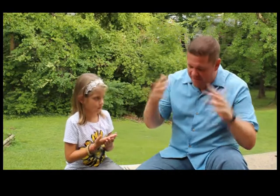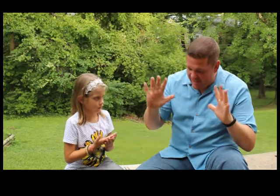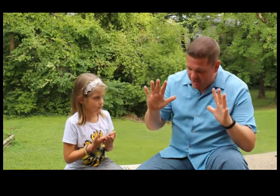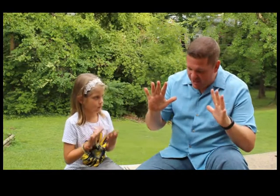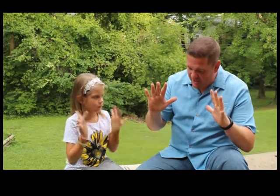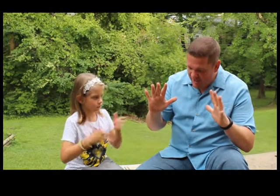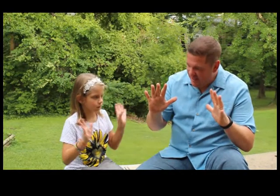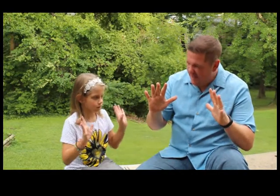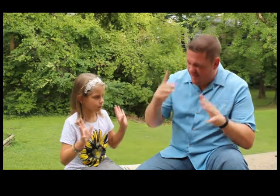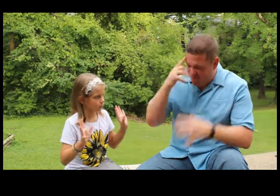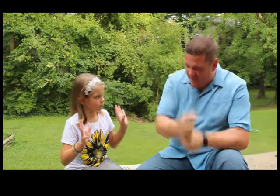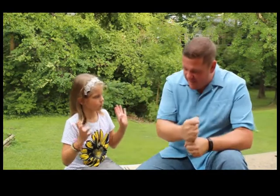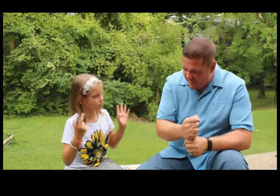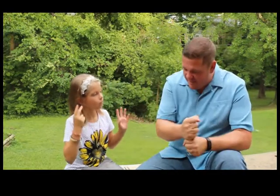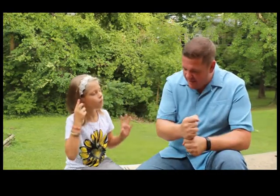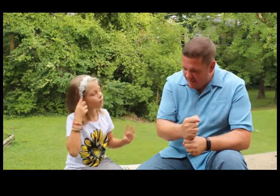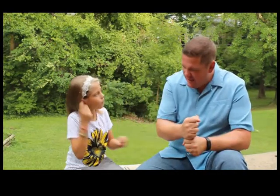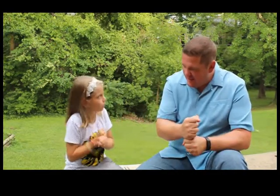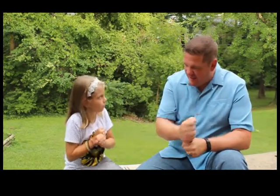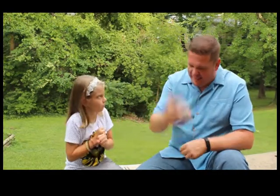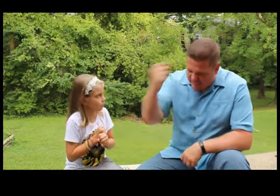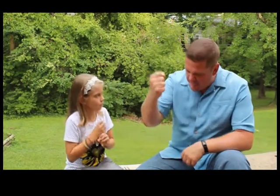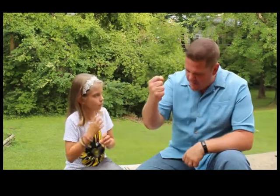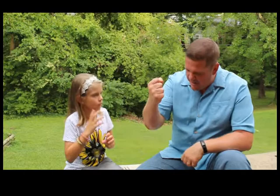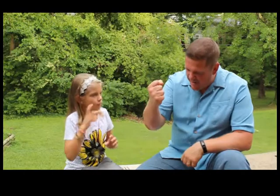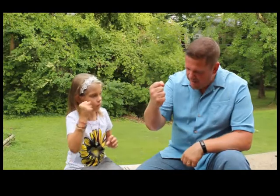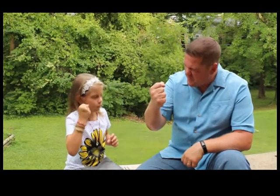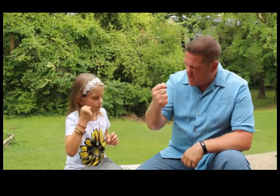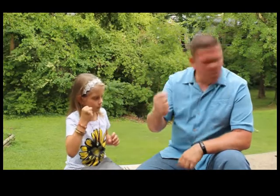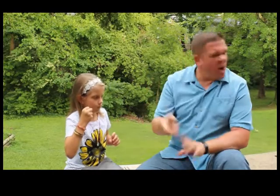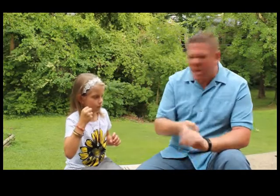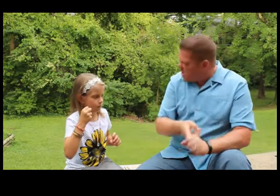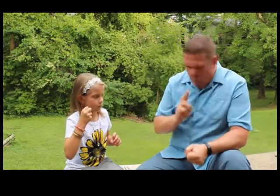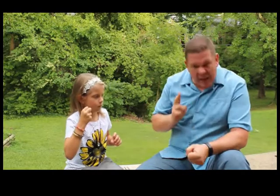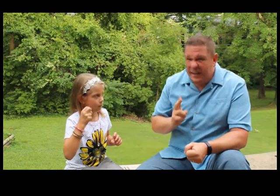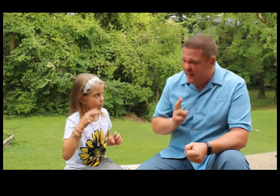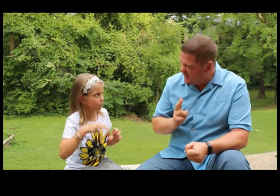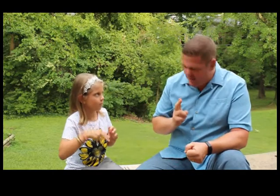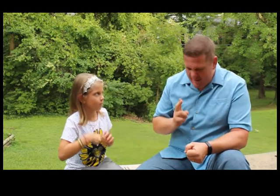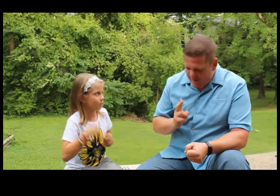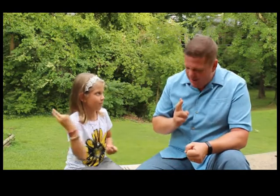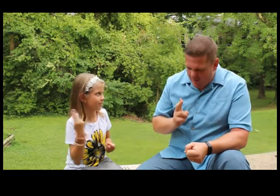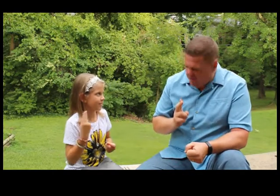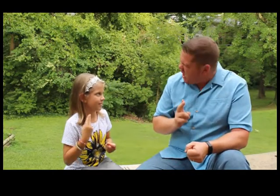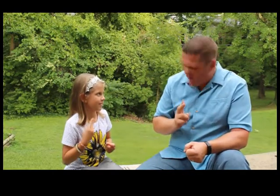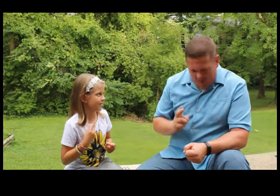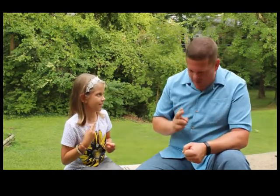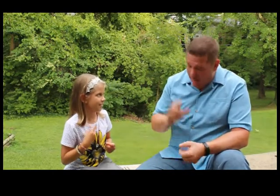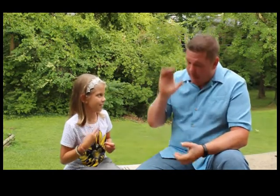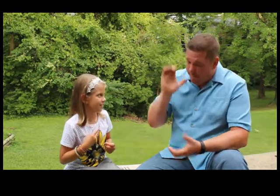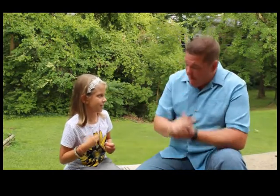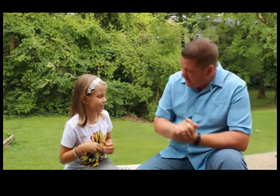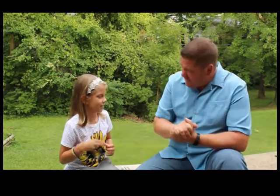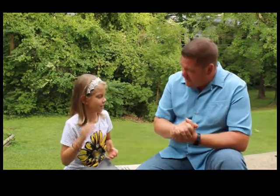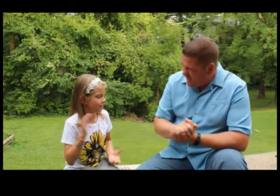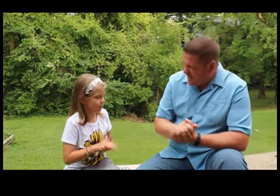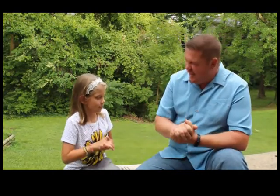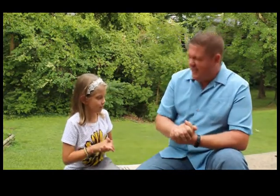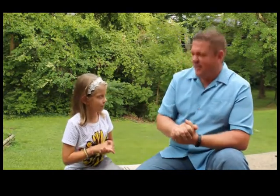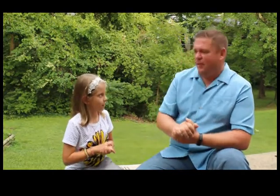Finish. Faith. Keep. We're not going to quit. We're not going to quit. All right? Marriage. And then